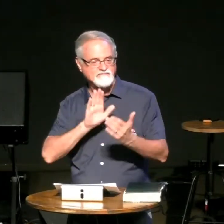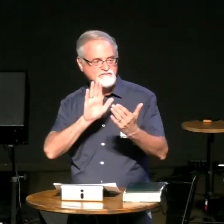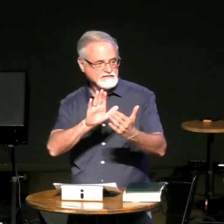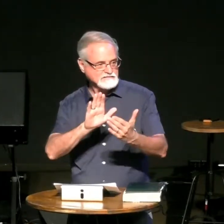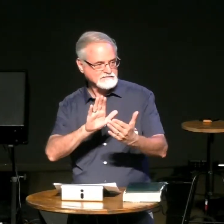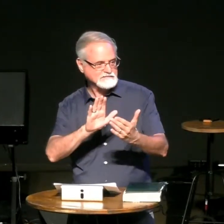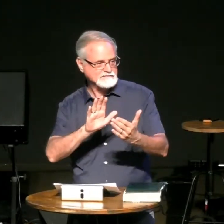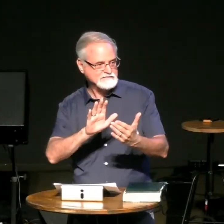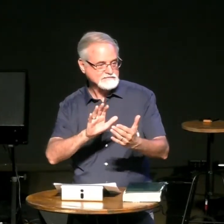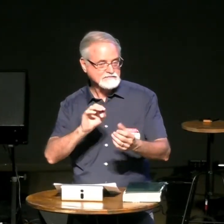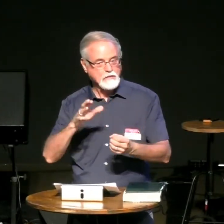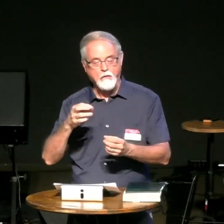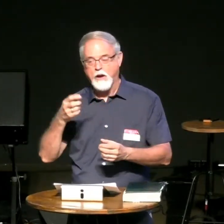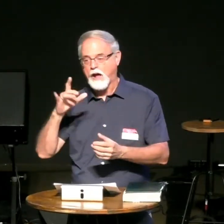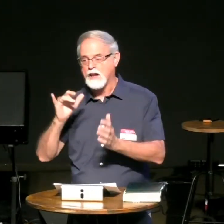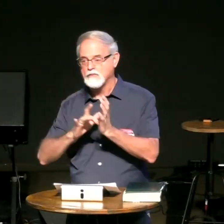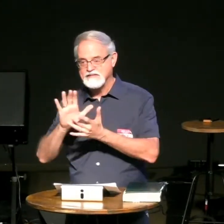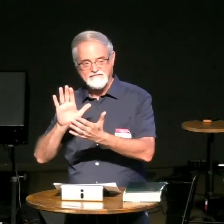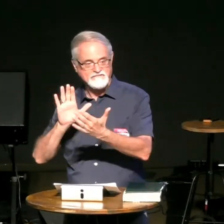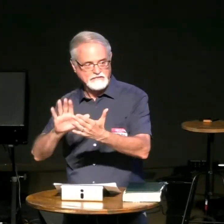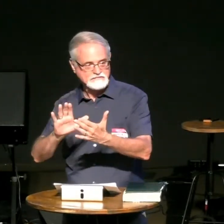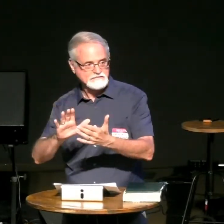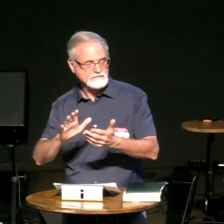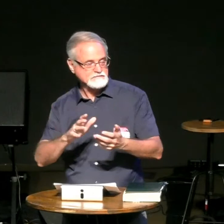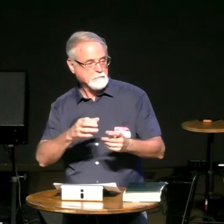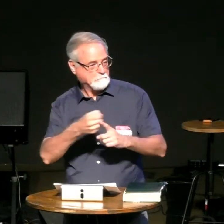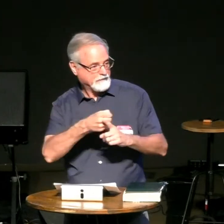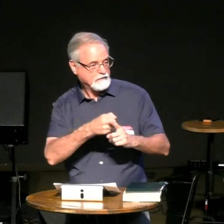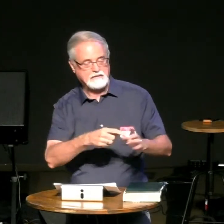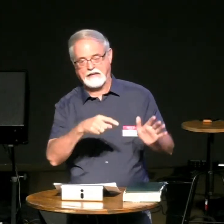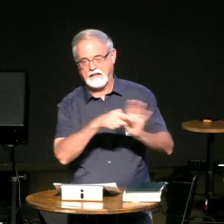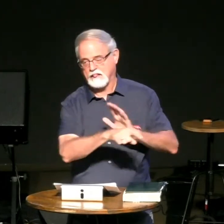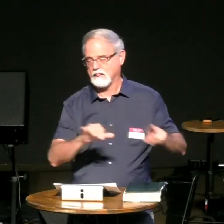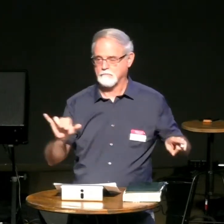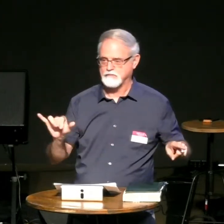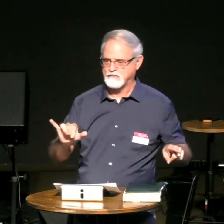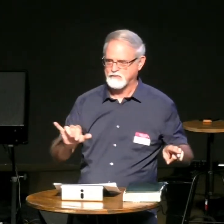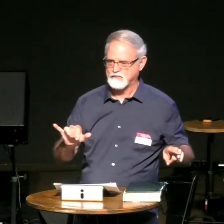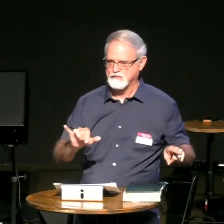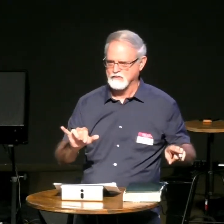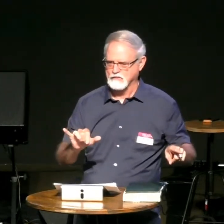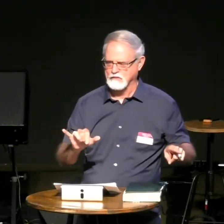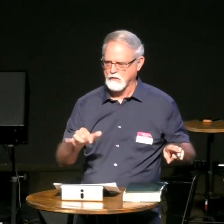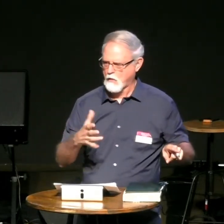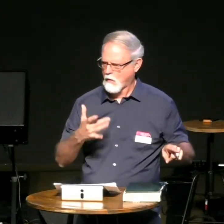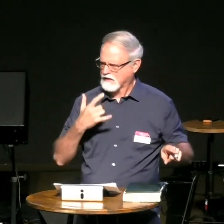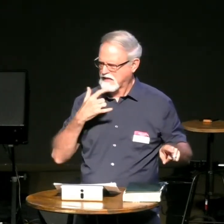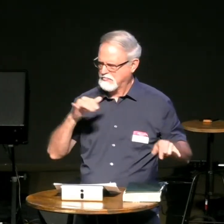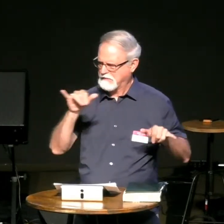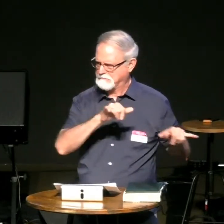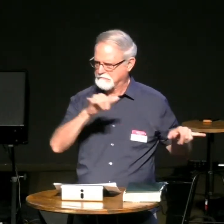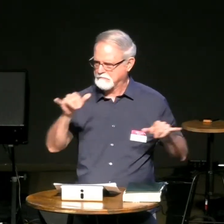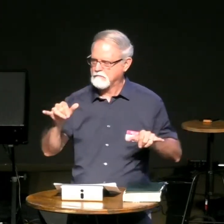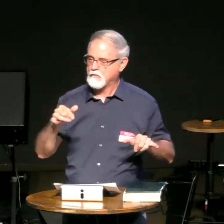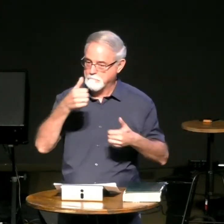you know missionaries face this type of abuse jesus came and faced this type of beating and death